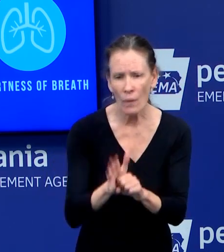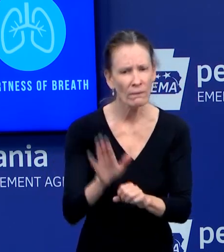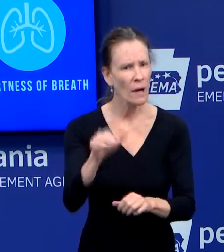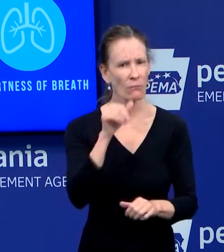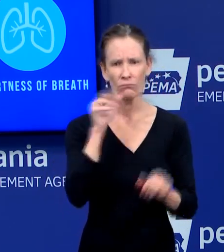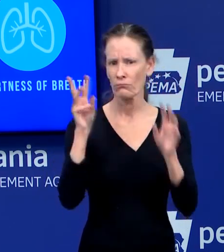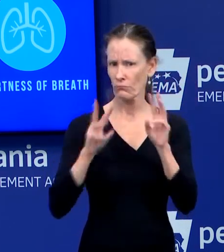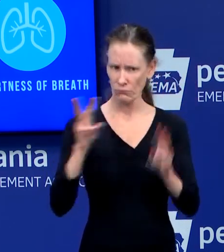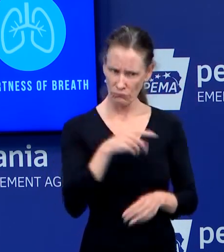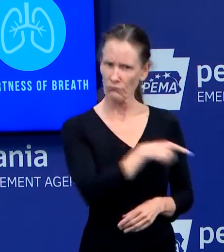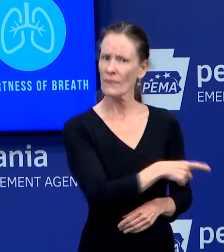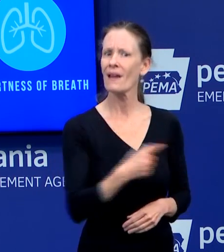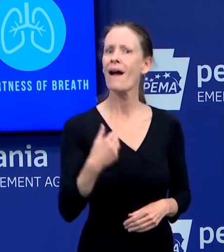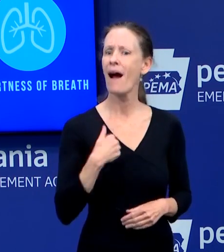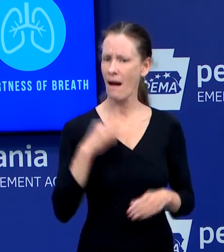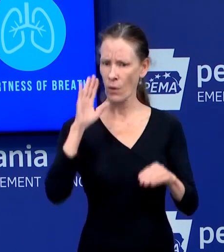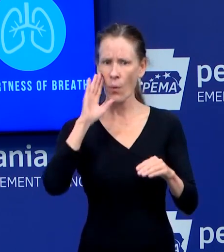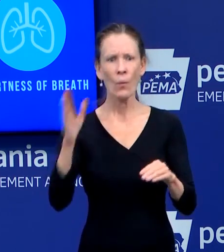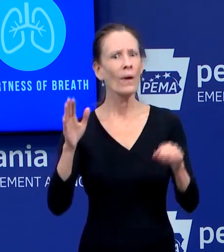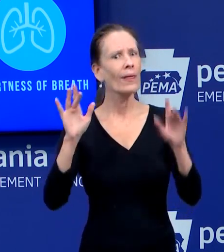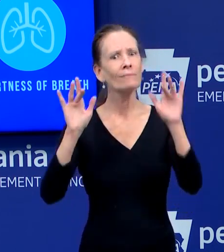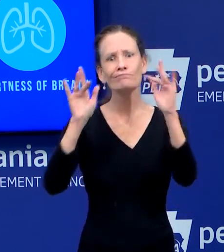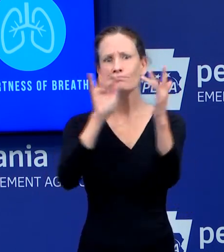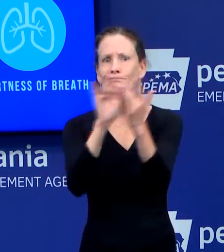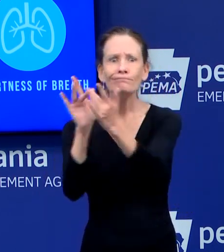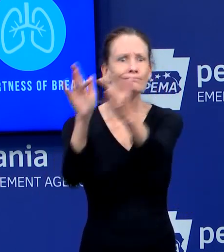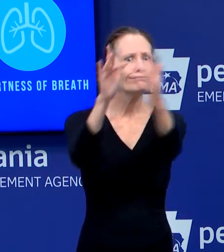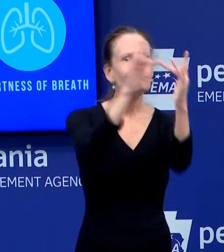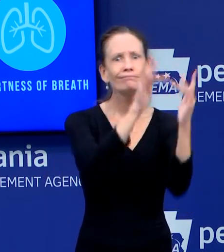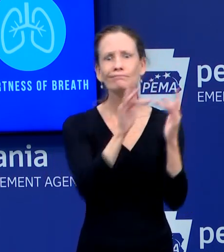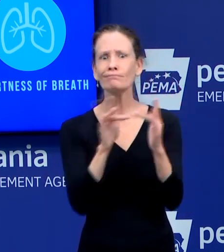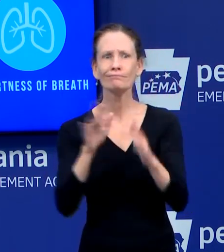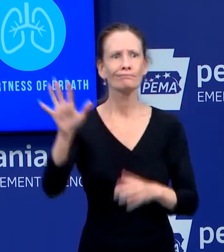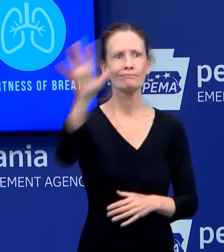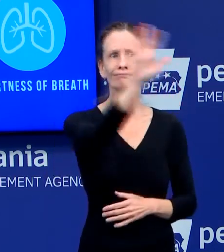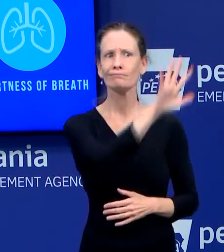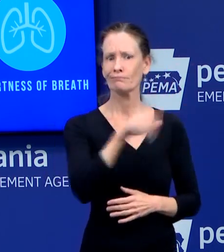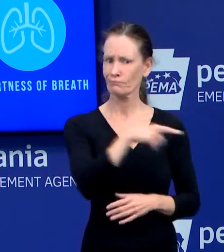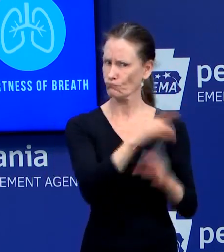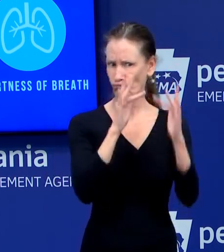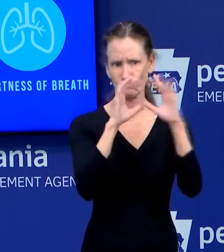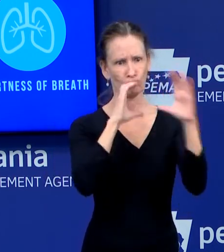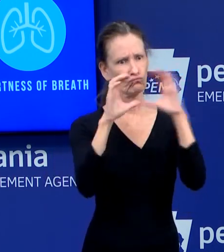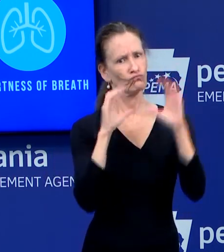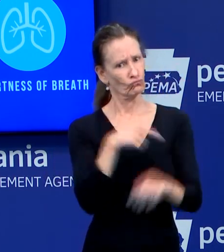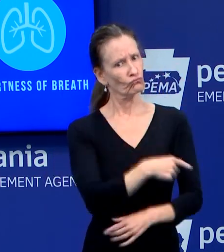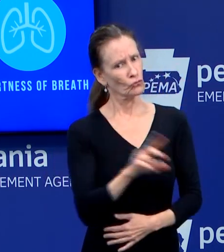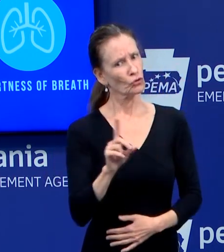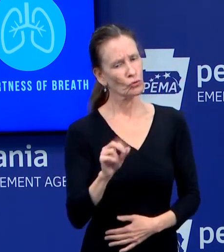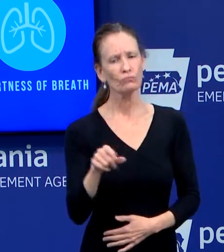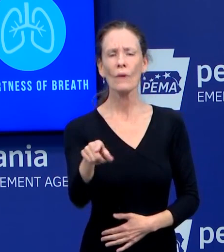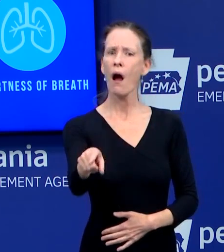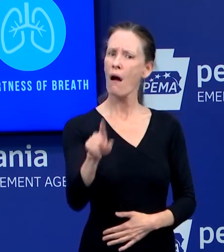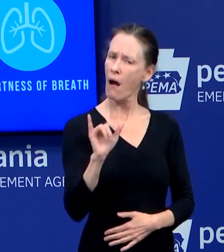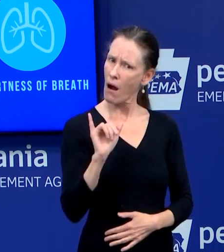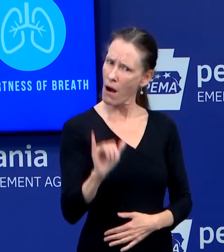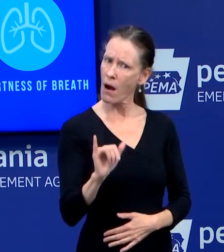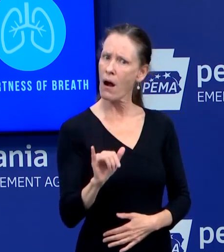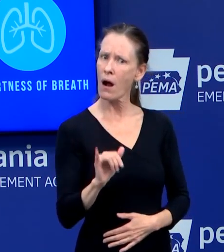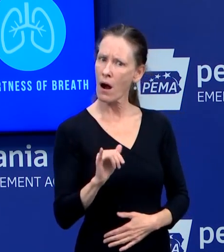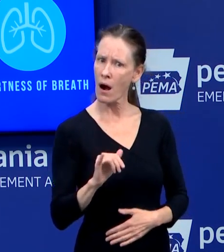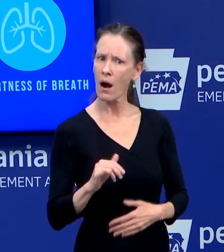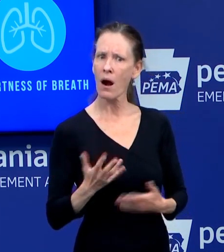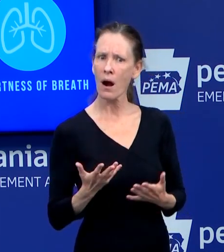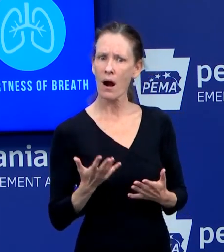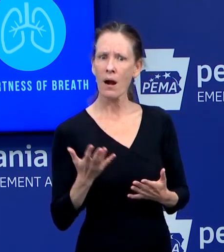We'll continue guidance just like that to speak to exactly what you're asking about. But um, that we have so few numbers and we don't have community spread,